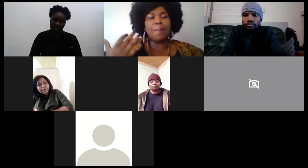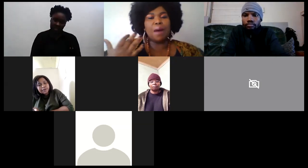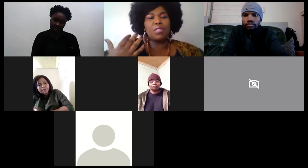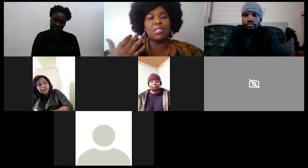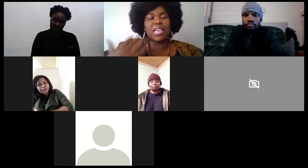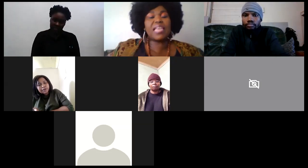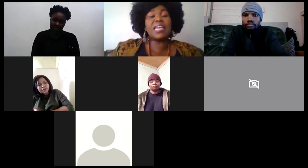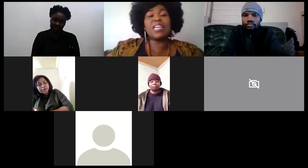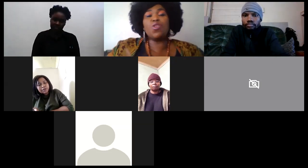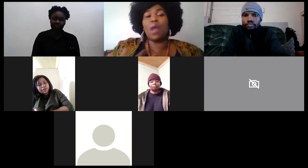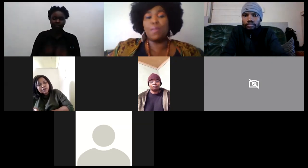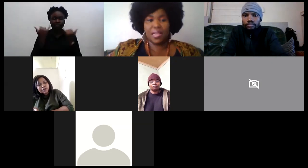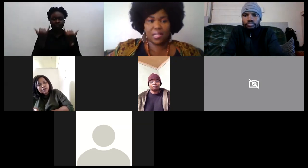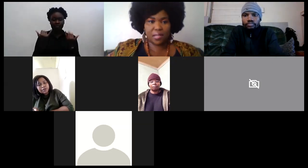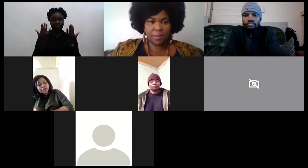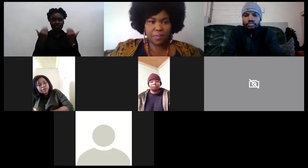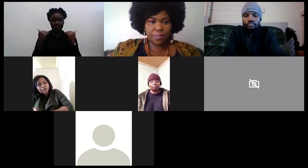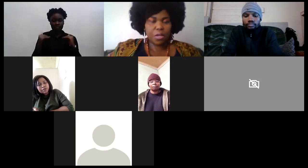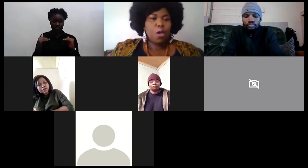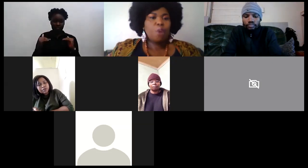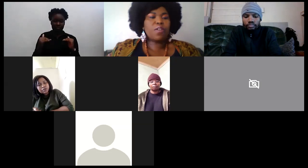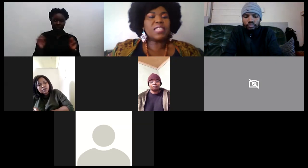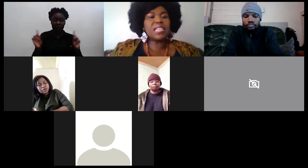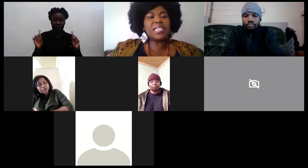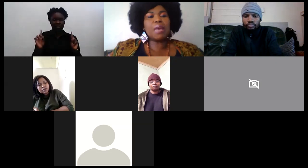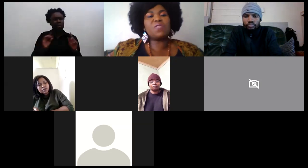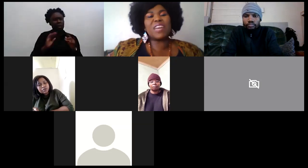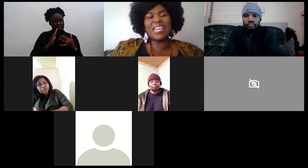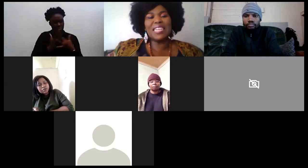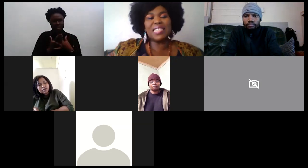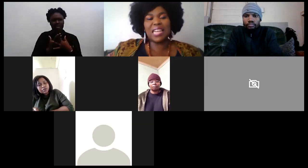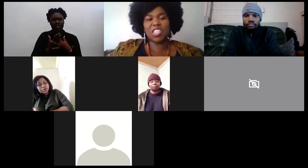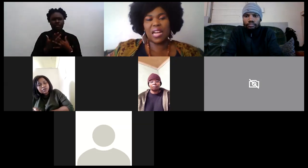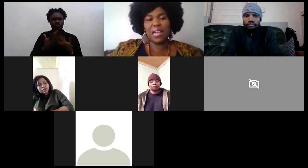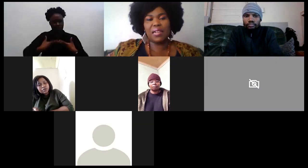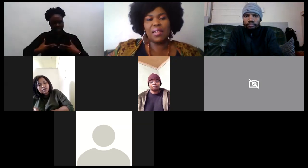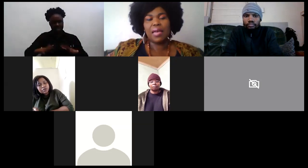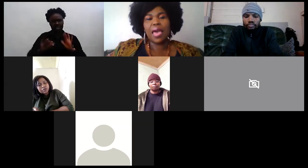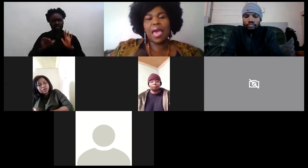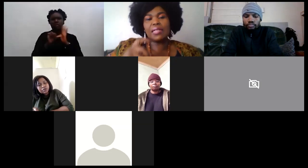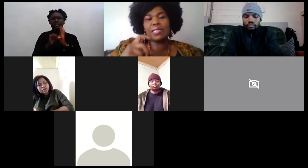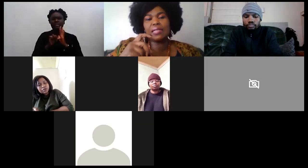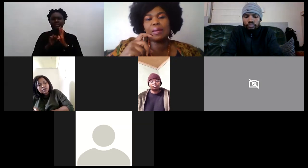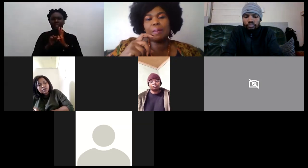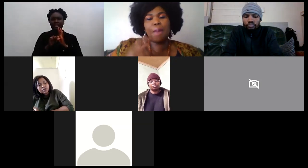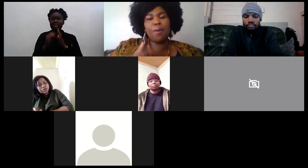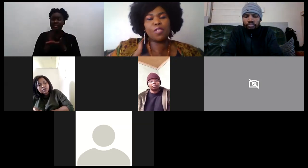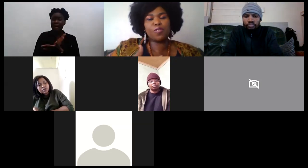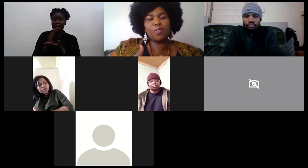talk about taking renewal breaks for instance i was very intentional and